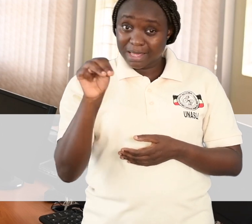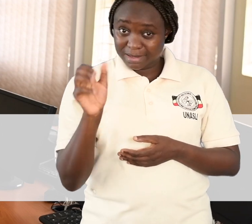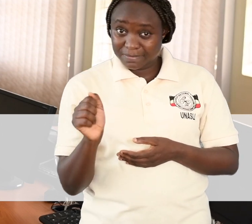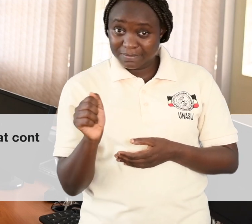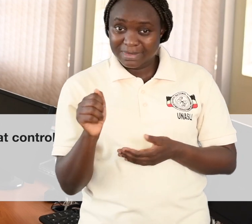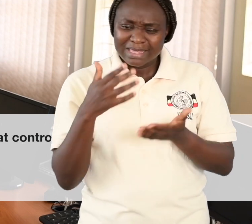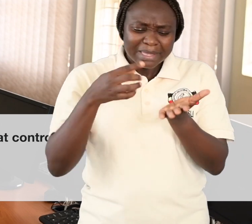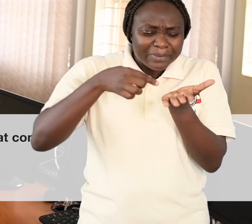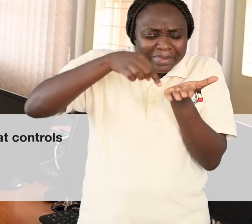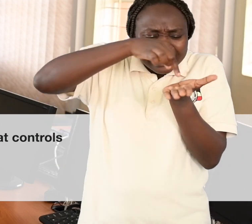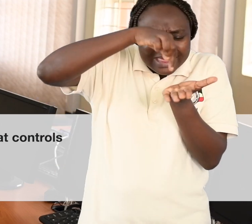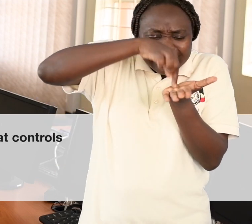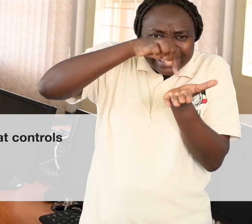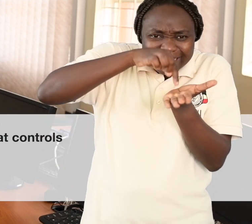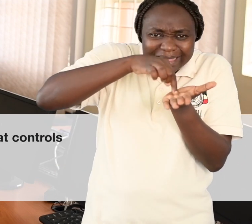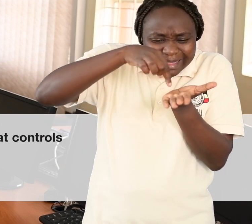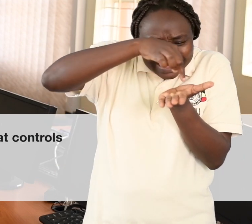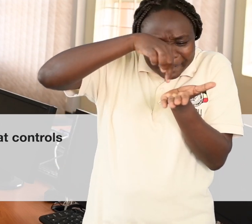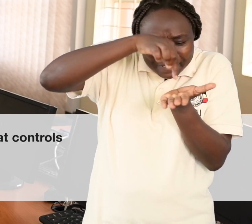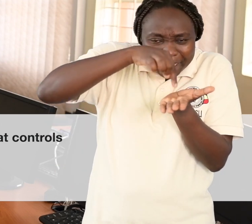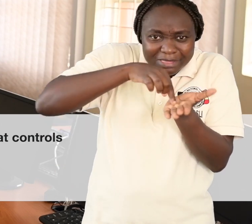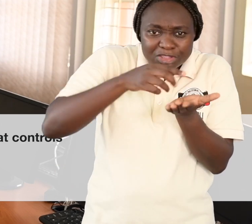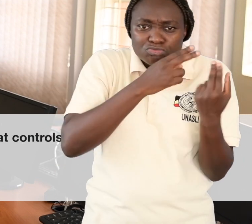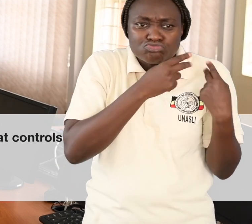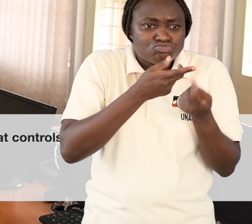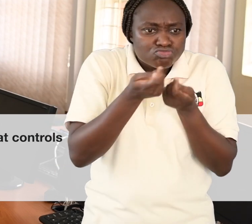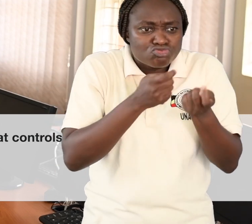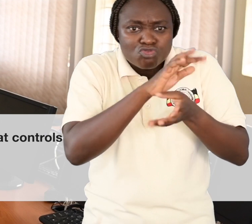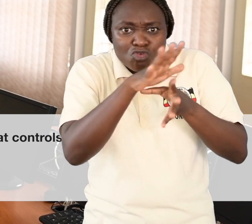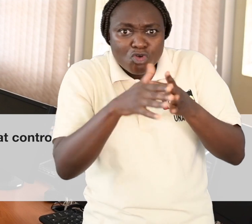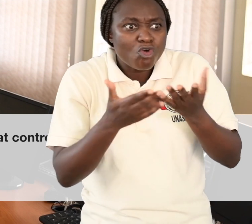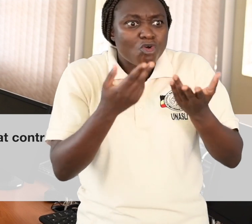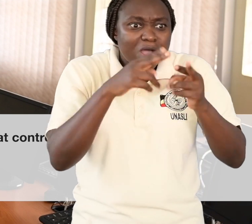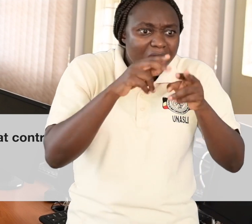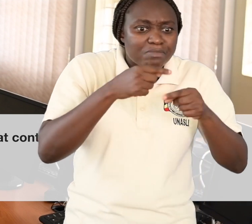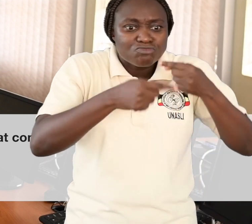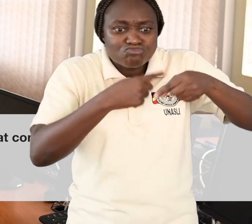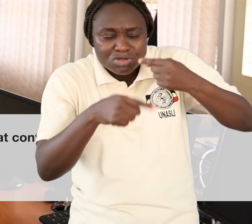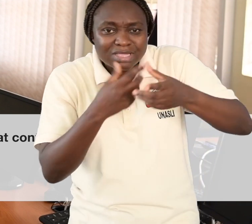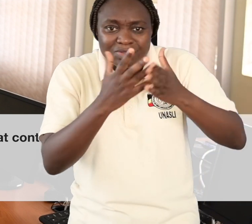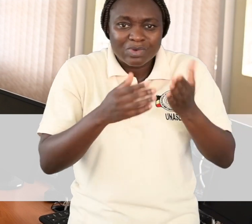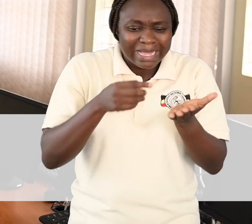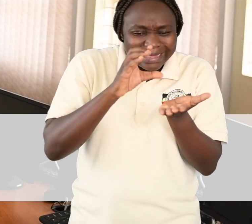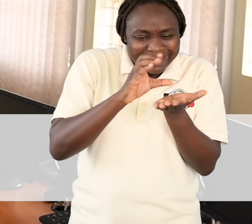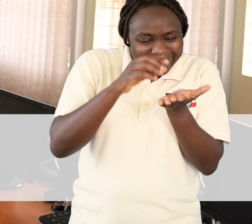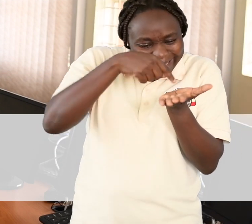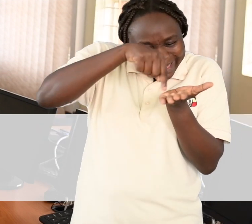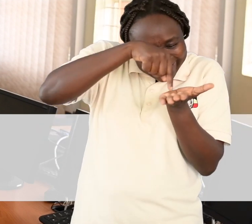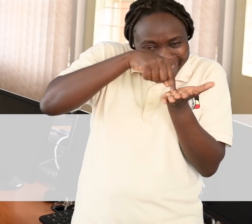part of the cell that controls all chemical activities within the cell?